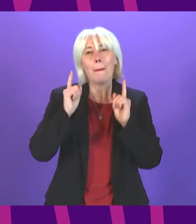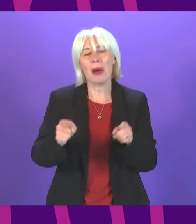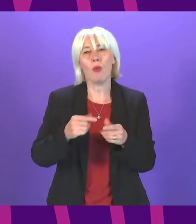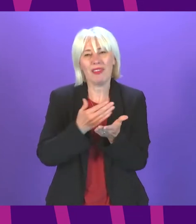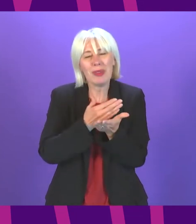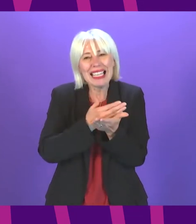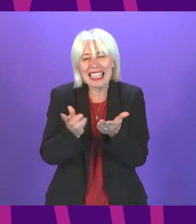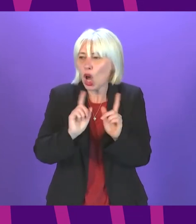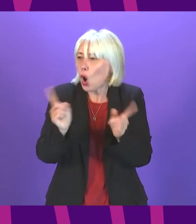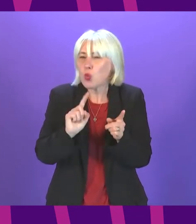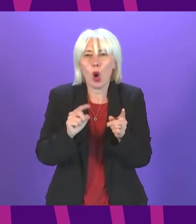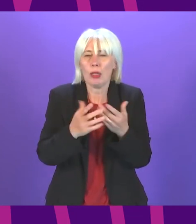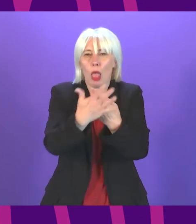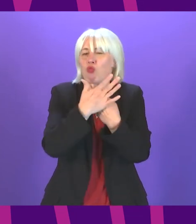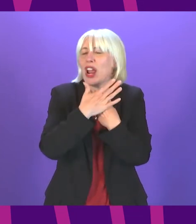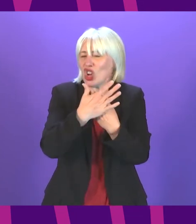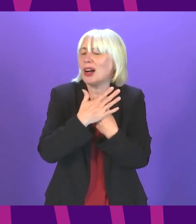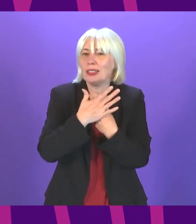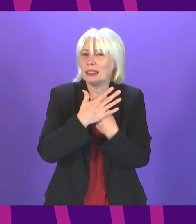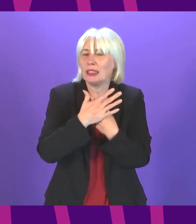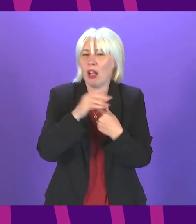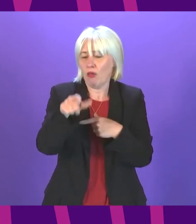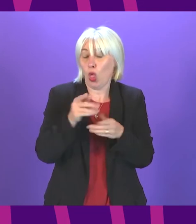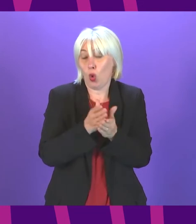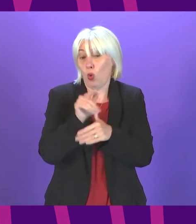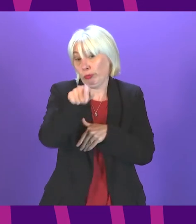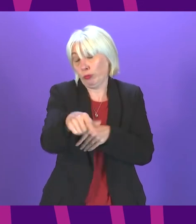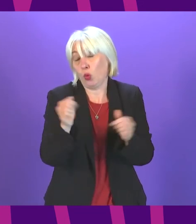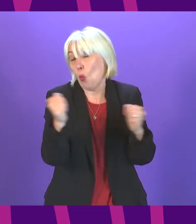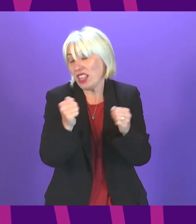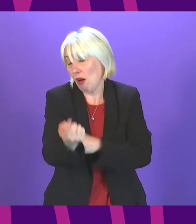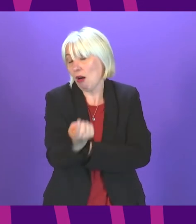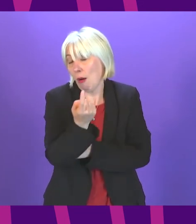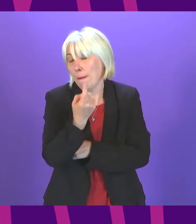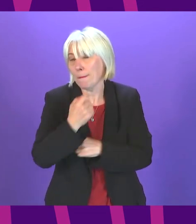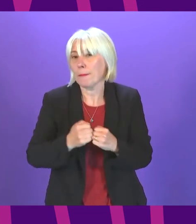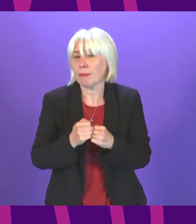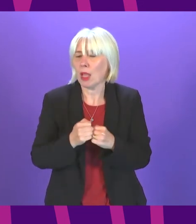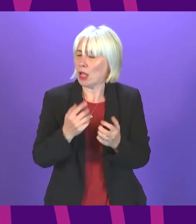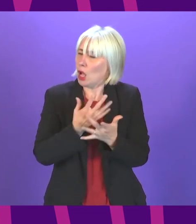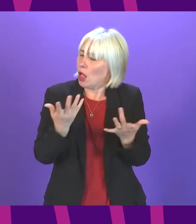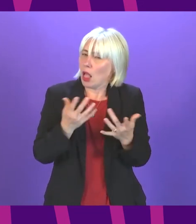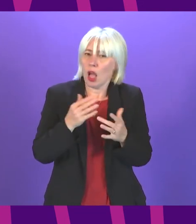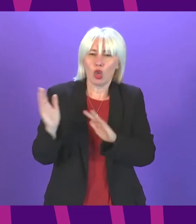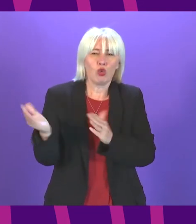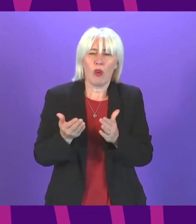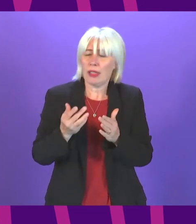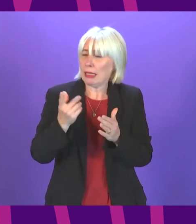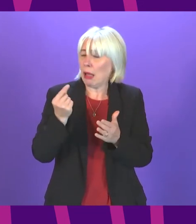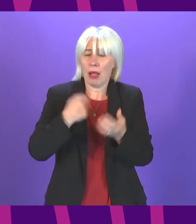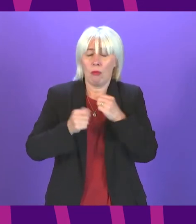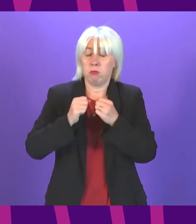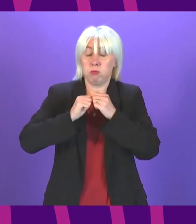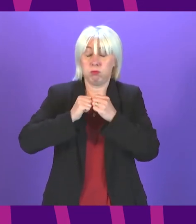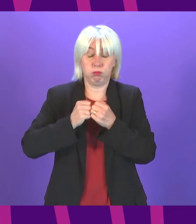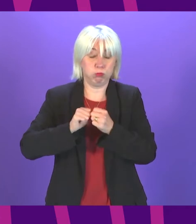scale of the pressures facing our NHS as we head into the winter as many services are at risk of completely spiring out of control